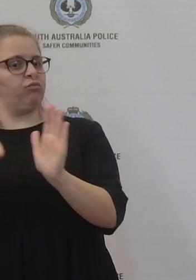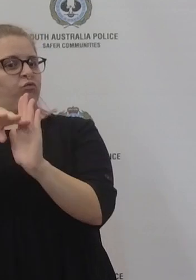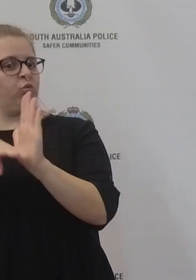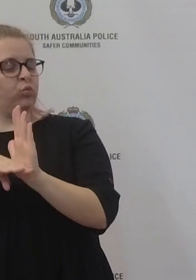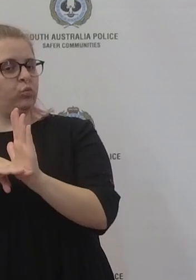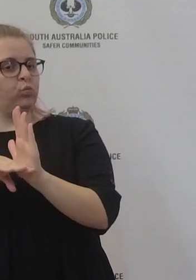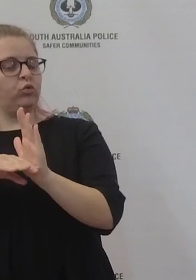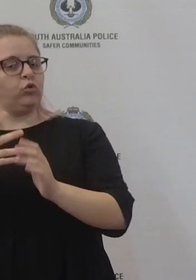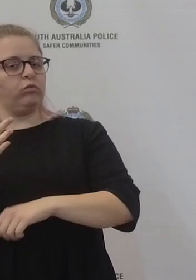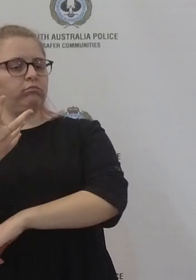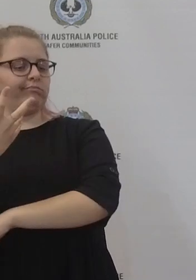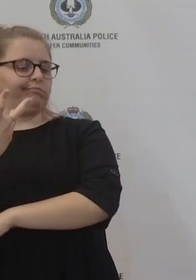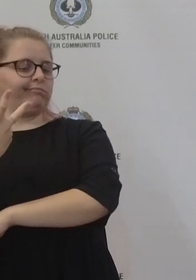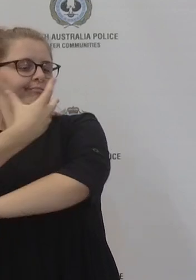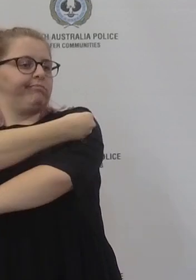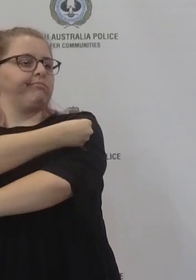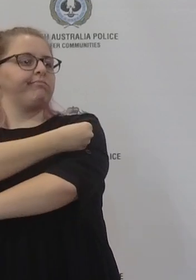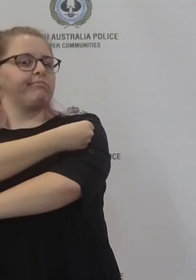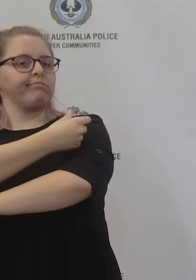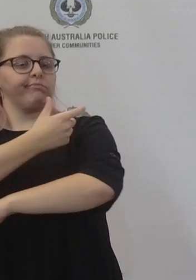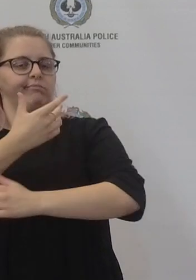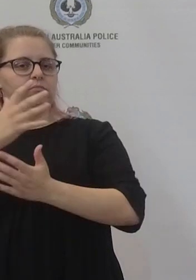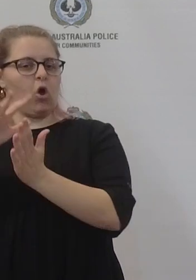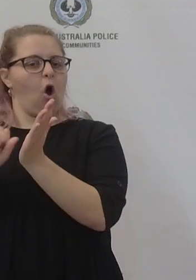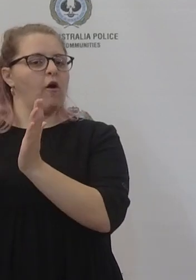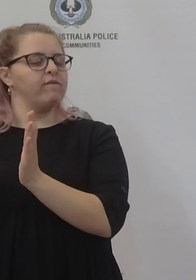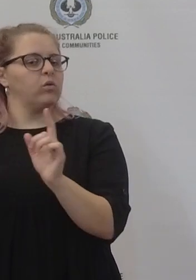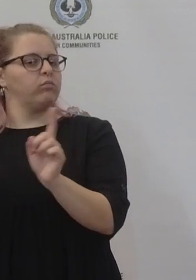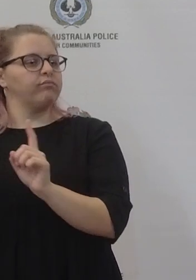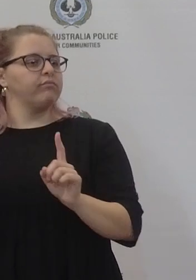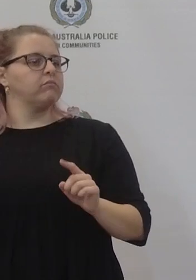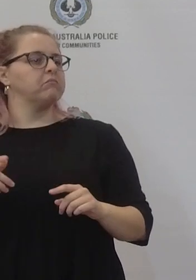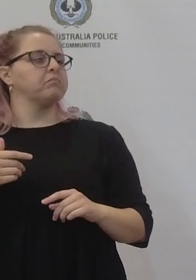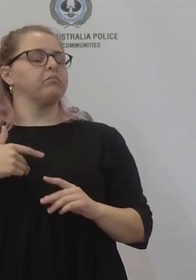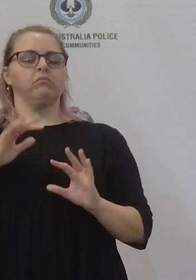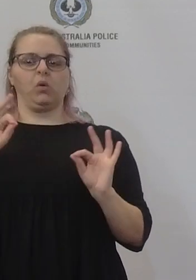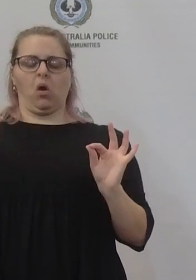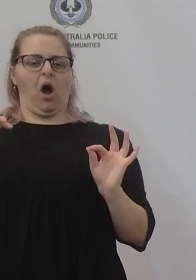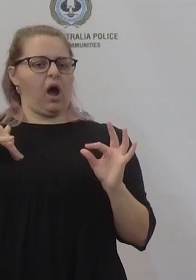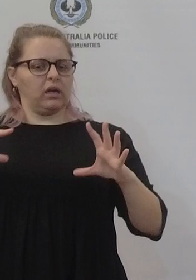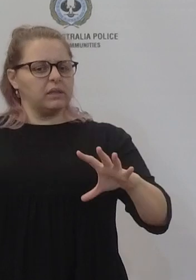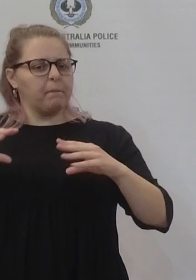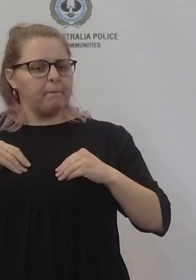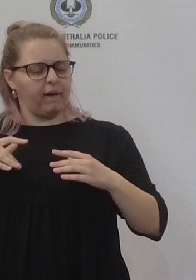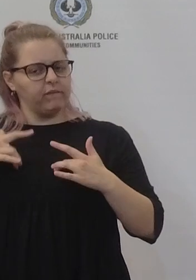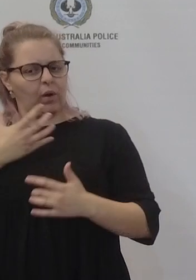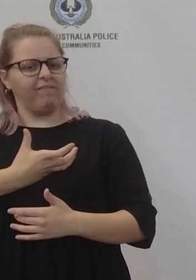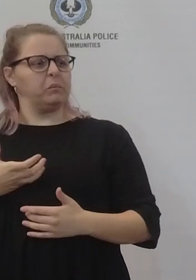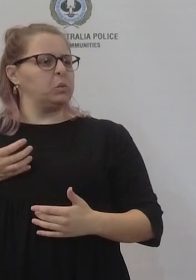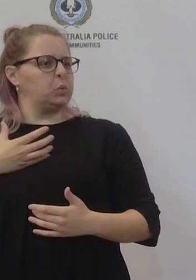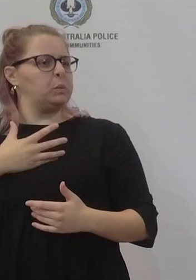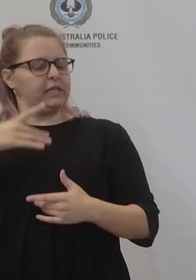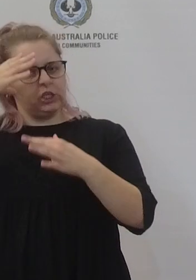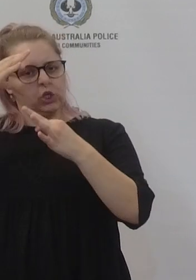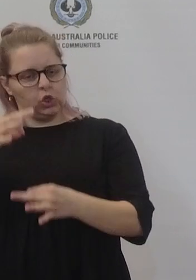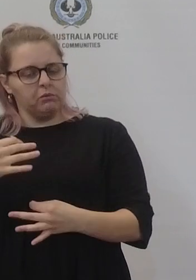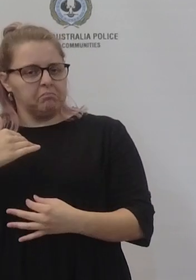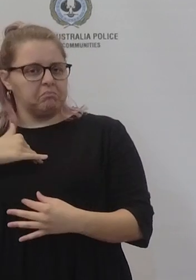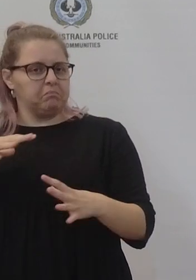you support them no so perfectly comfortable with the progression um because i think we've got a very uh